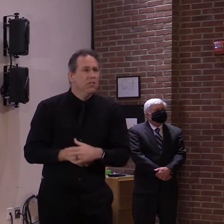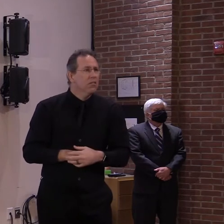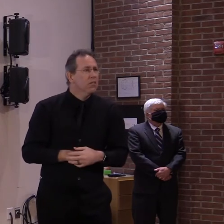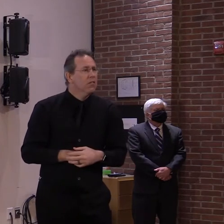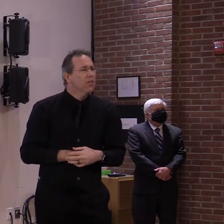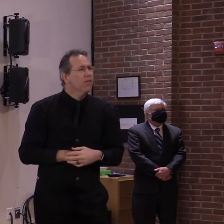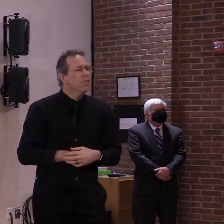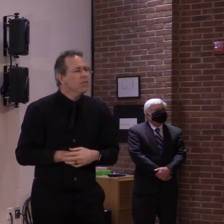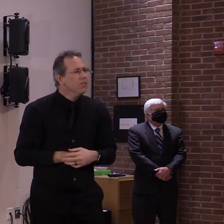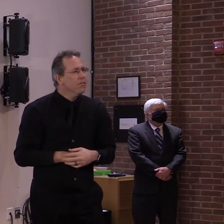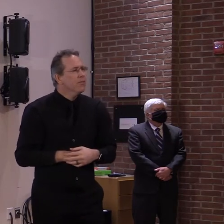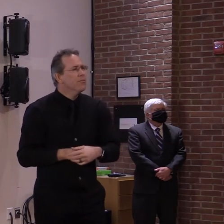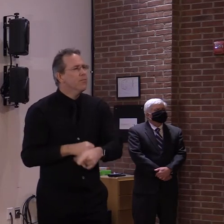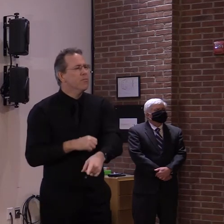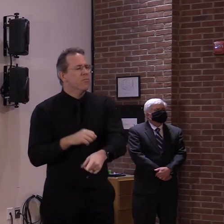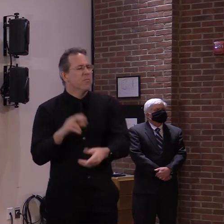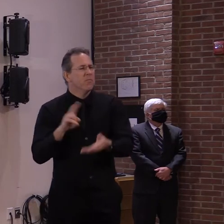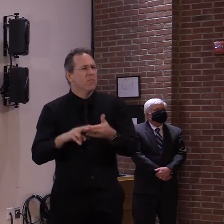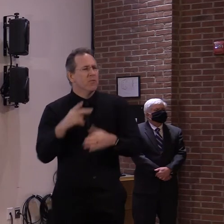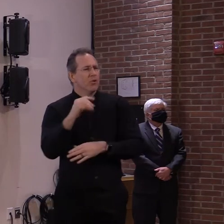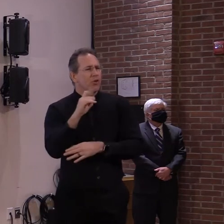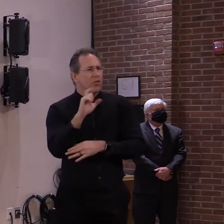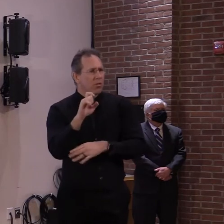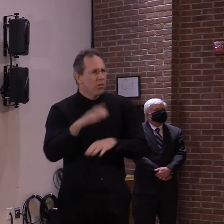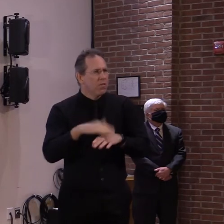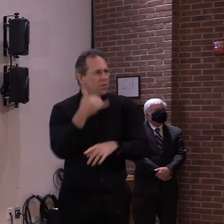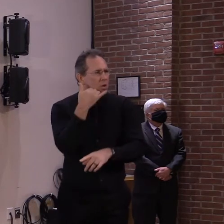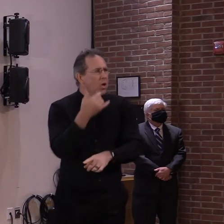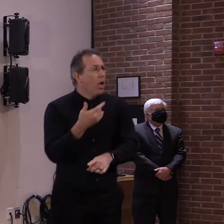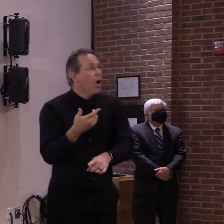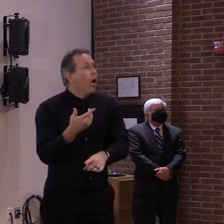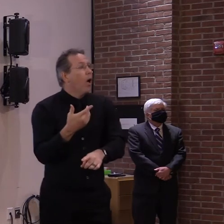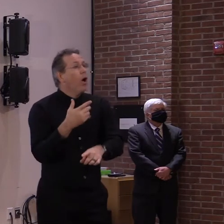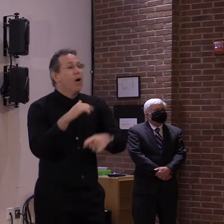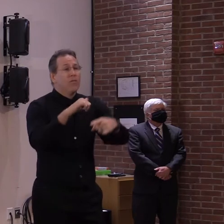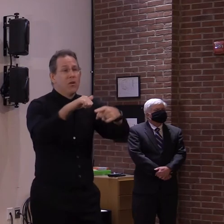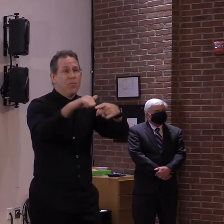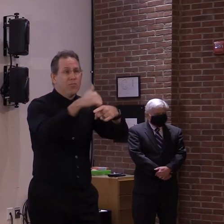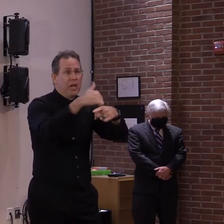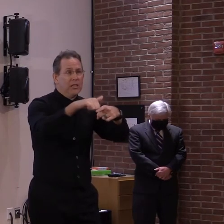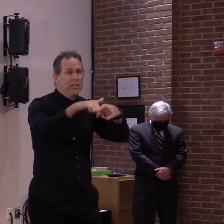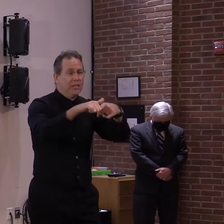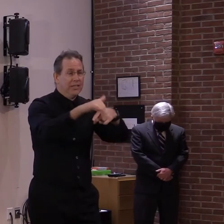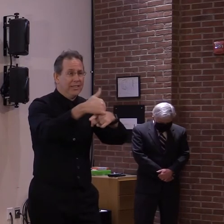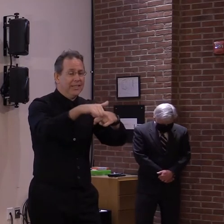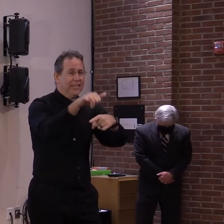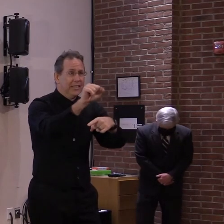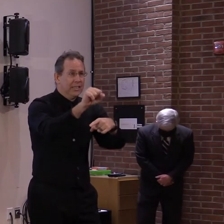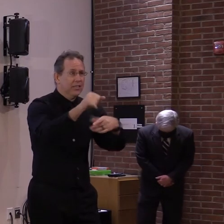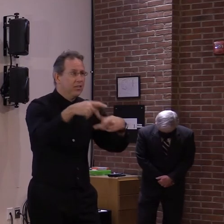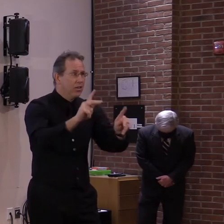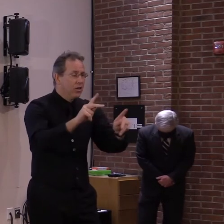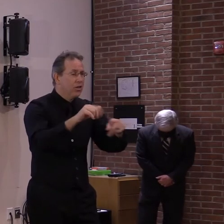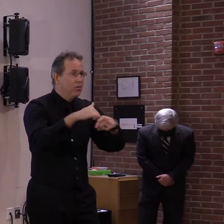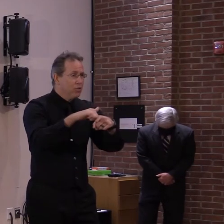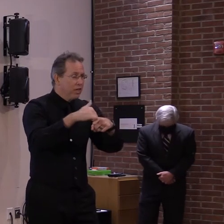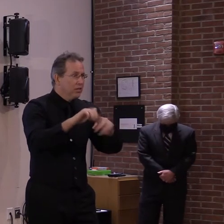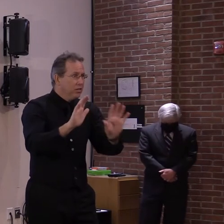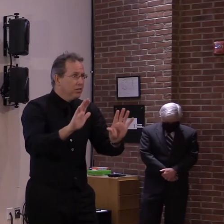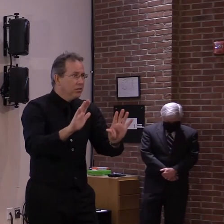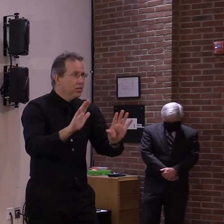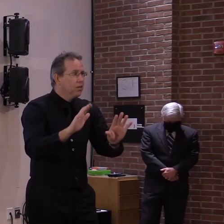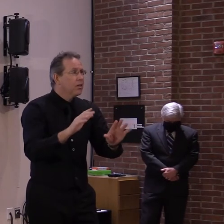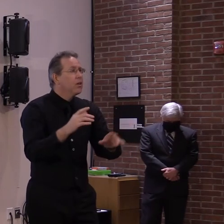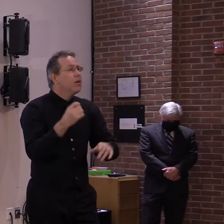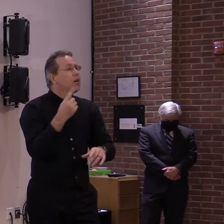certainly they would be encouraged to practice there and the, the guidance documents have specific statements prioritizing outdoor activity as opposed to